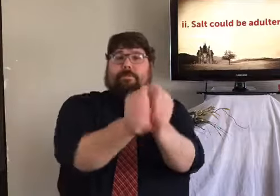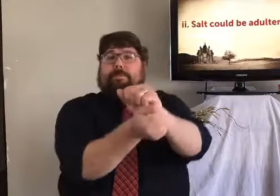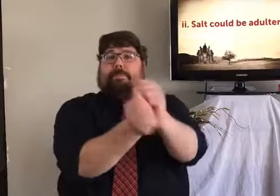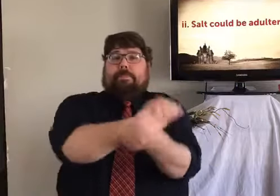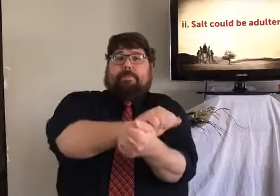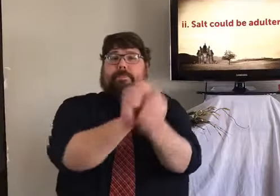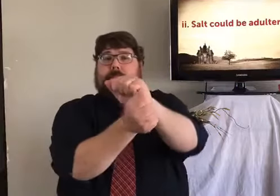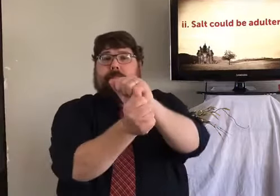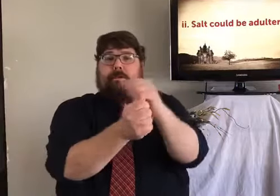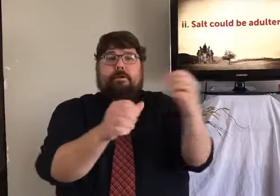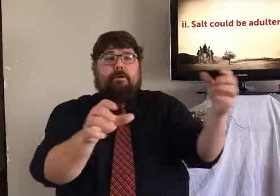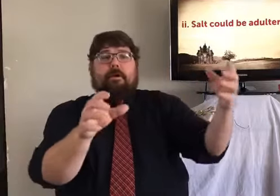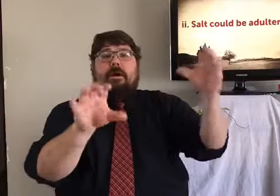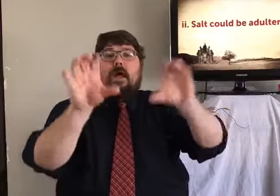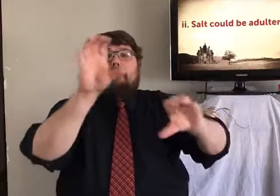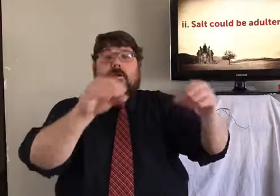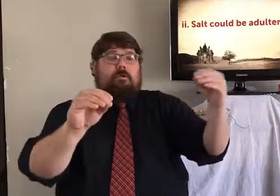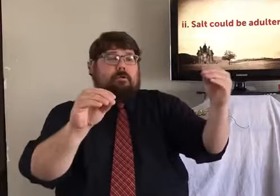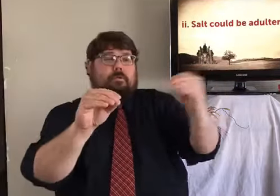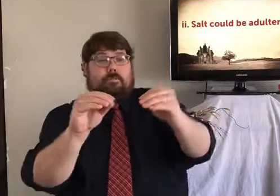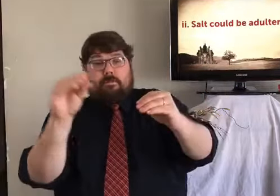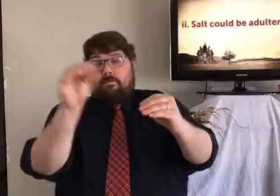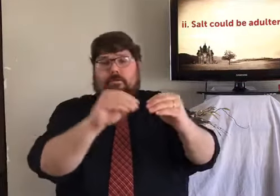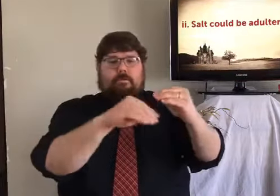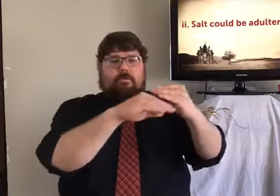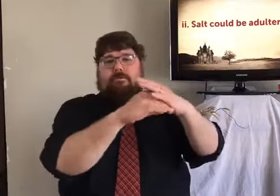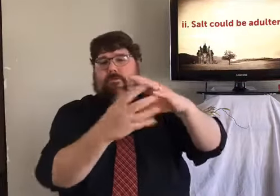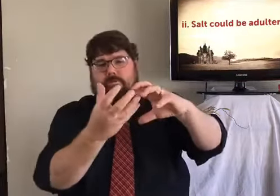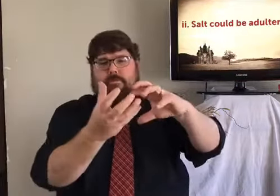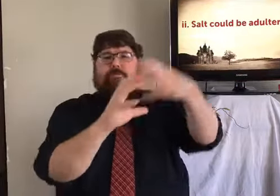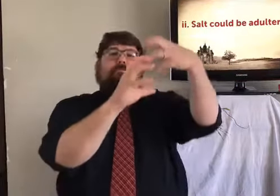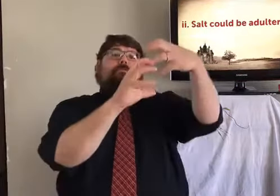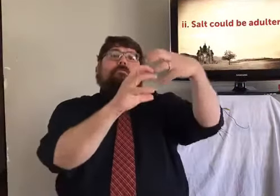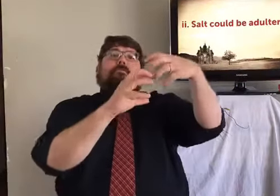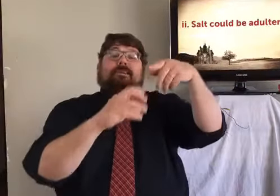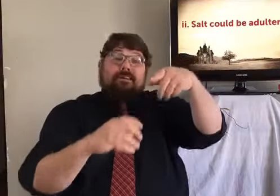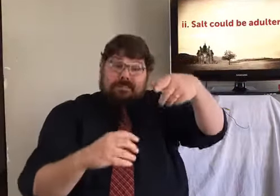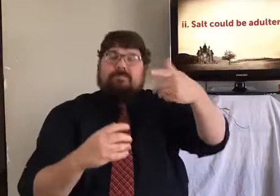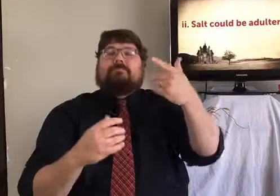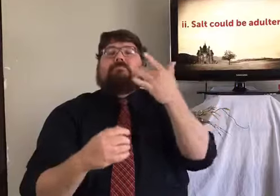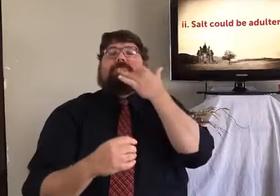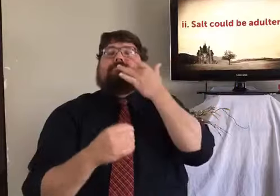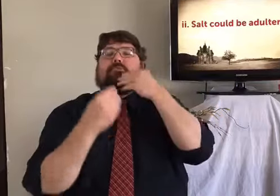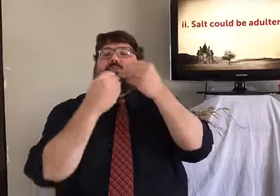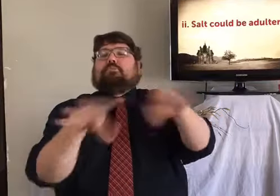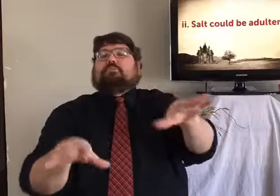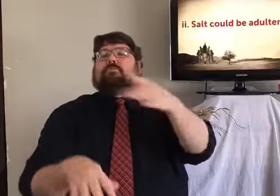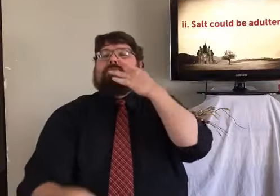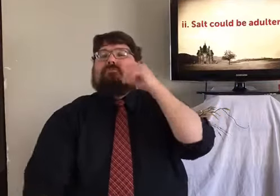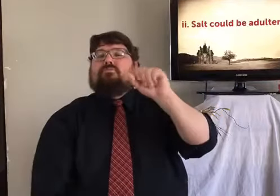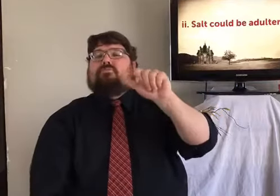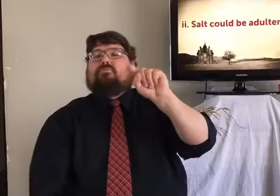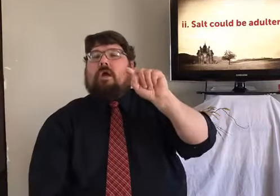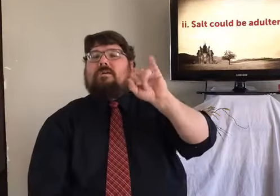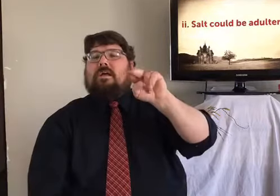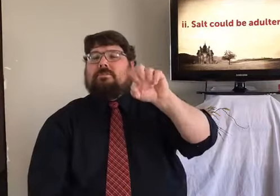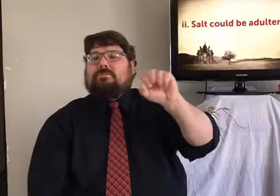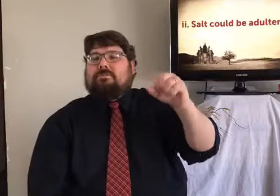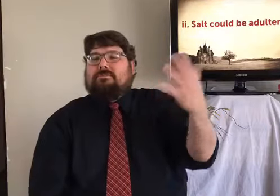Well, it could be adulterated. That means it could have something else mixed in with it that makes the salt lose its flavor.